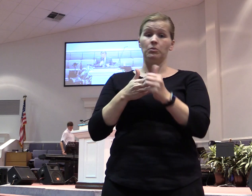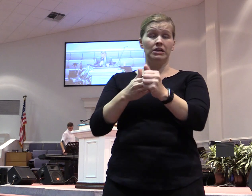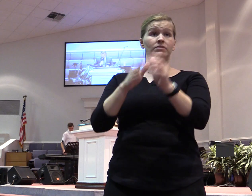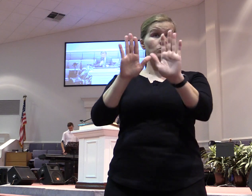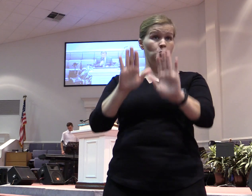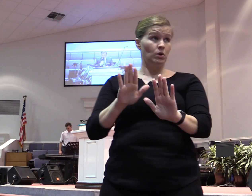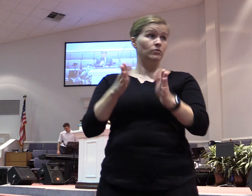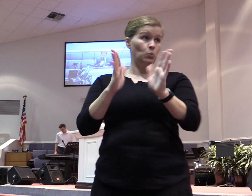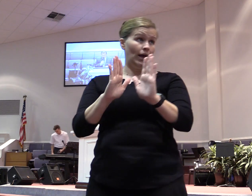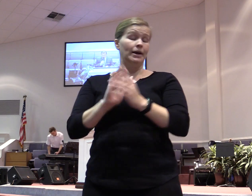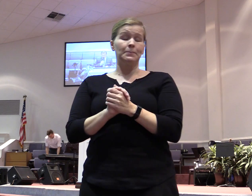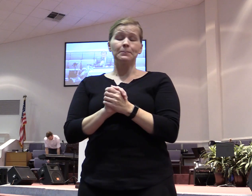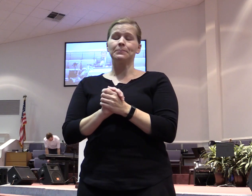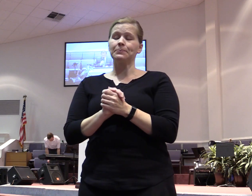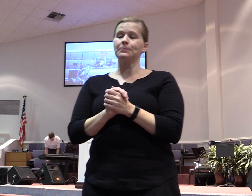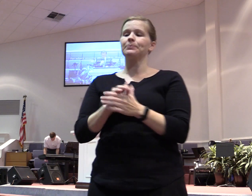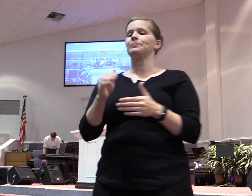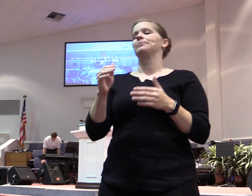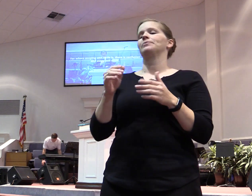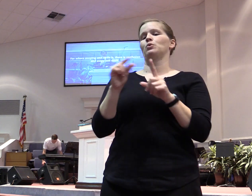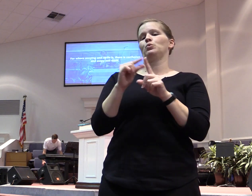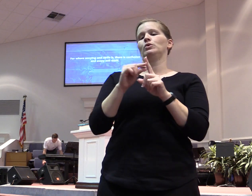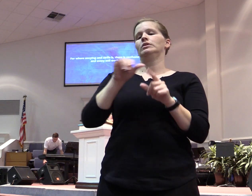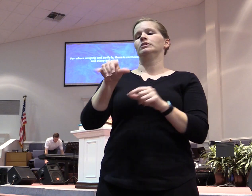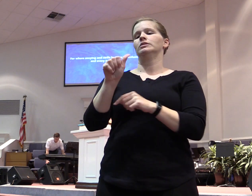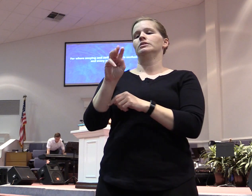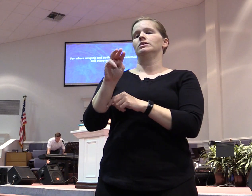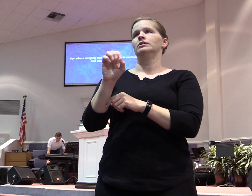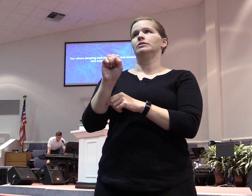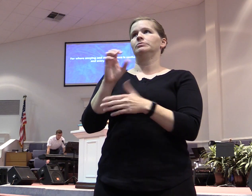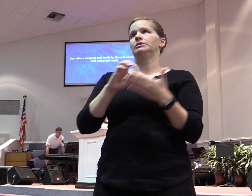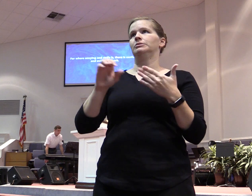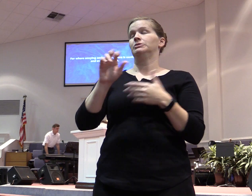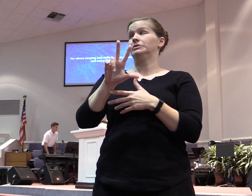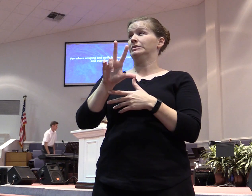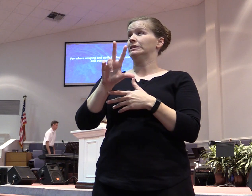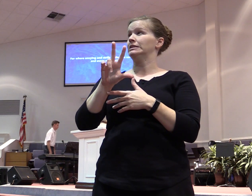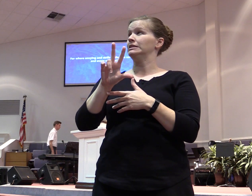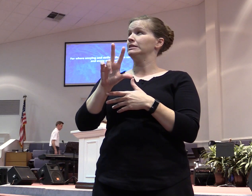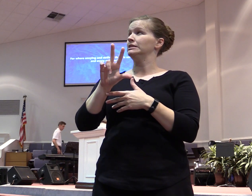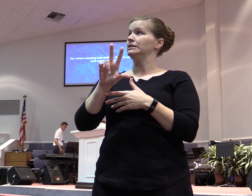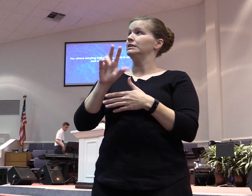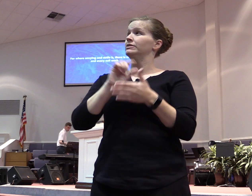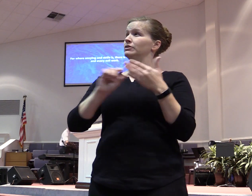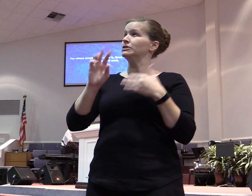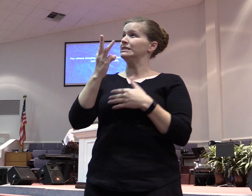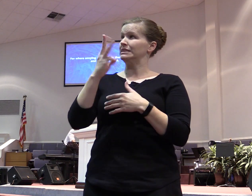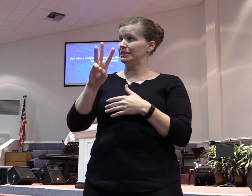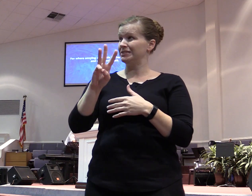great way. James 3, verse 16. We went over this last week. For where envying and strife is, there is